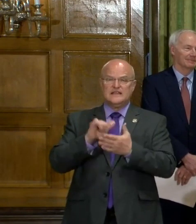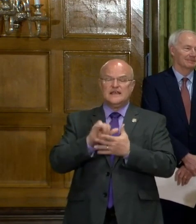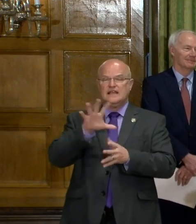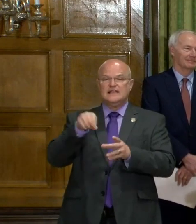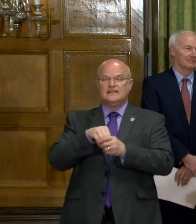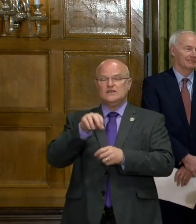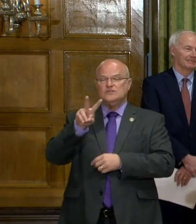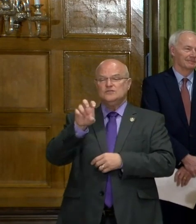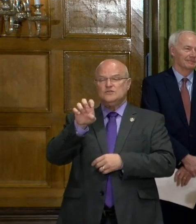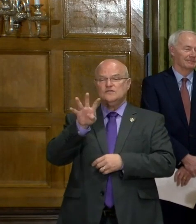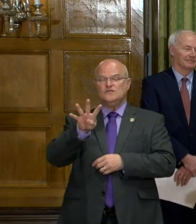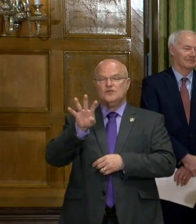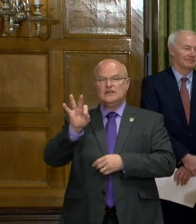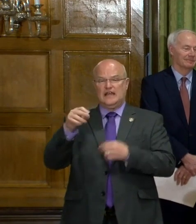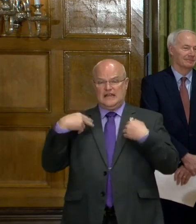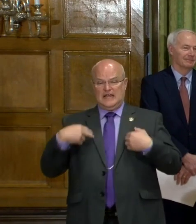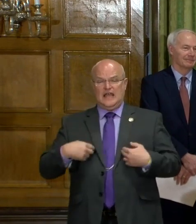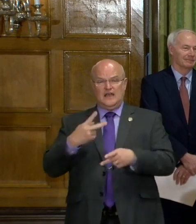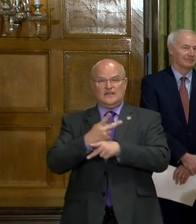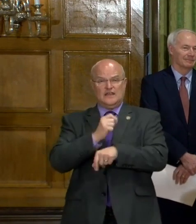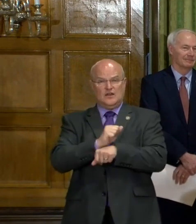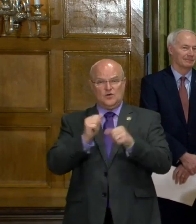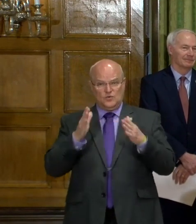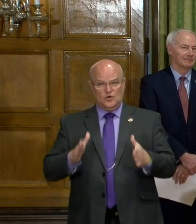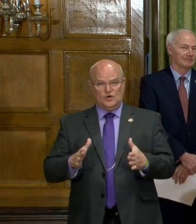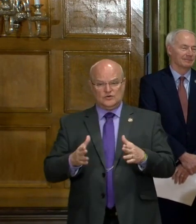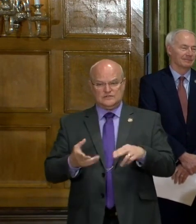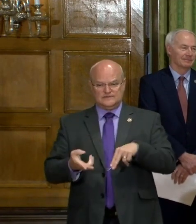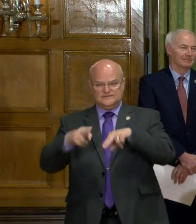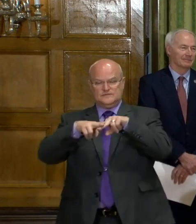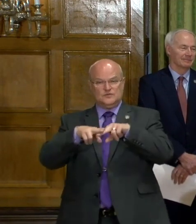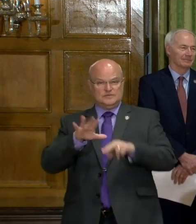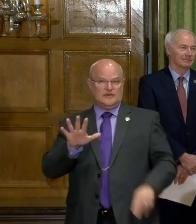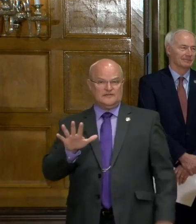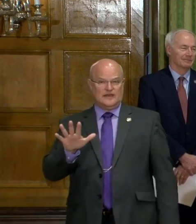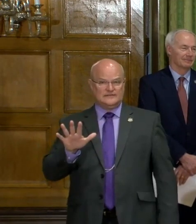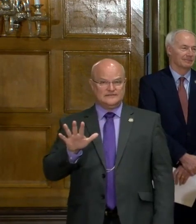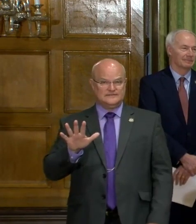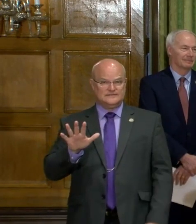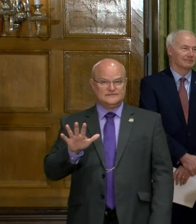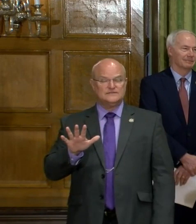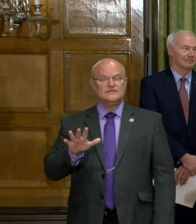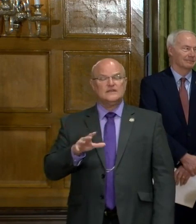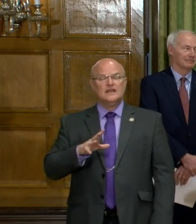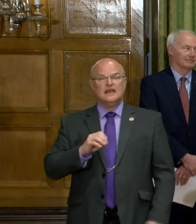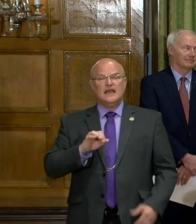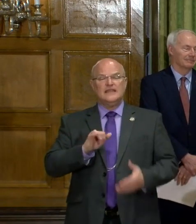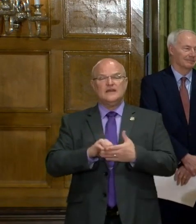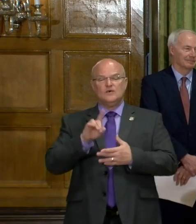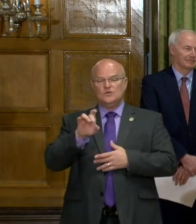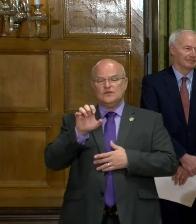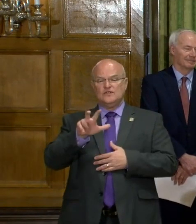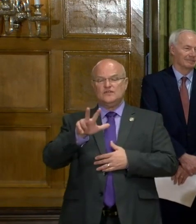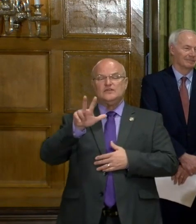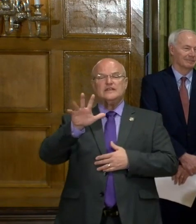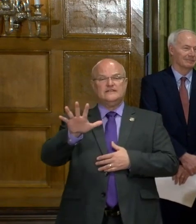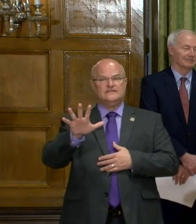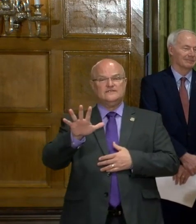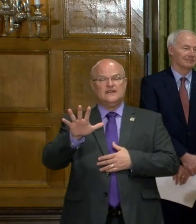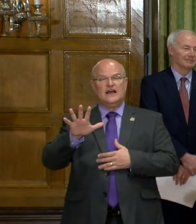249 healthcare workers. That's five more than yesterday. They include 135